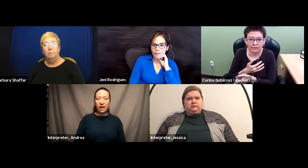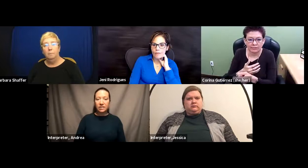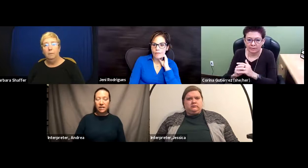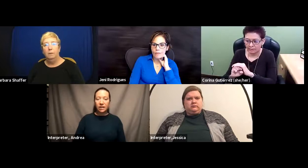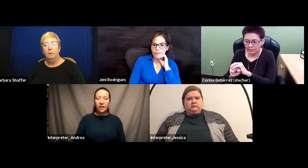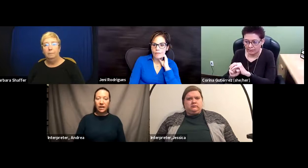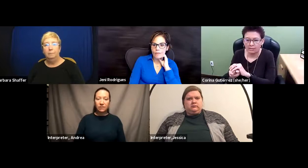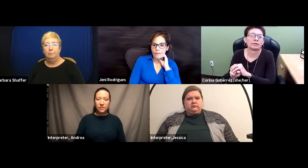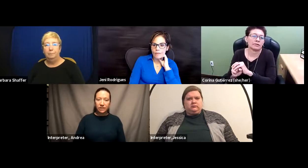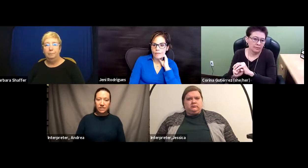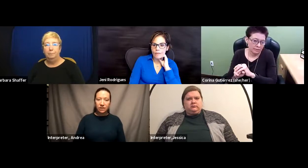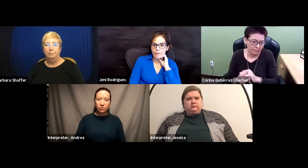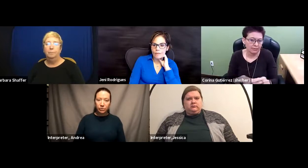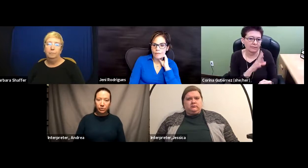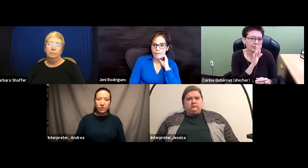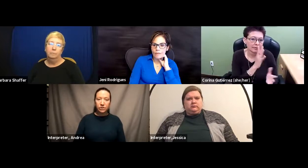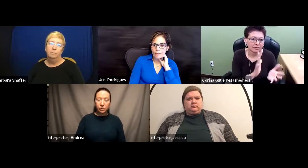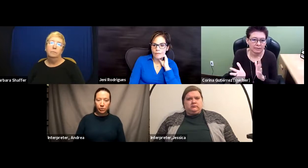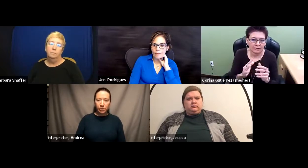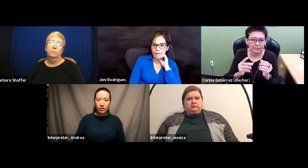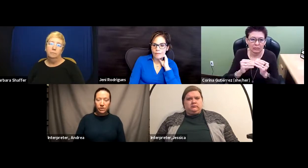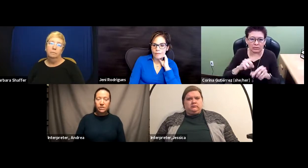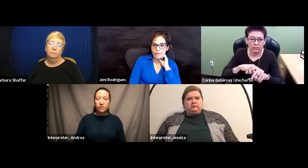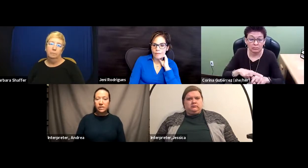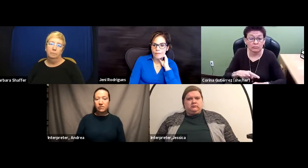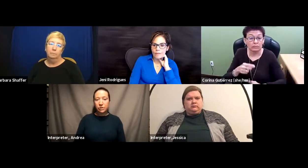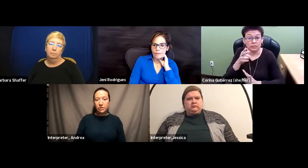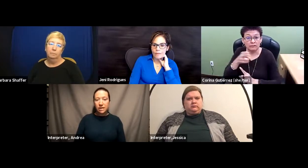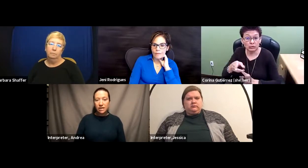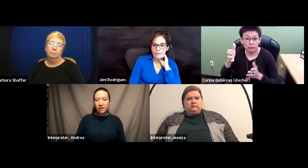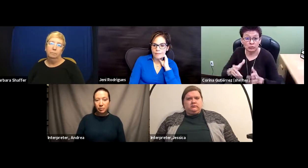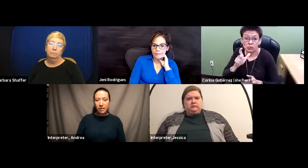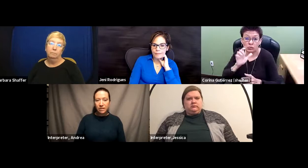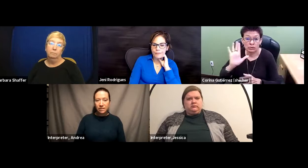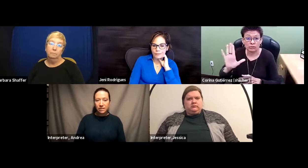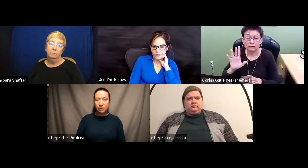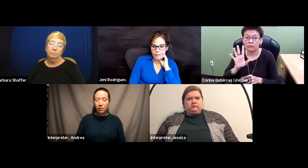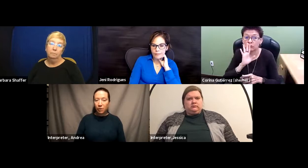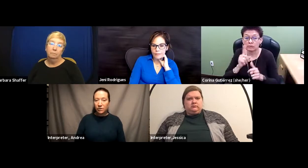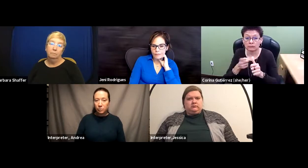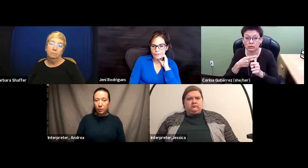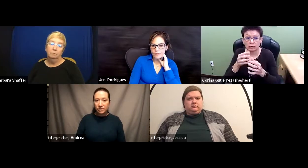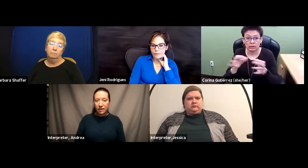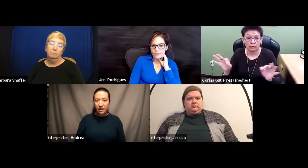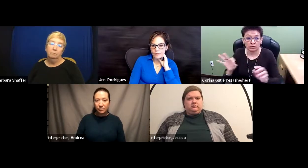that, again, facilitated through the interpreter. So there's a lot of turn-taking in that process, and it requires more time.